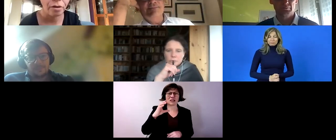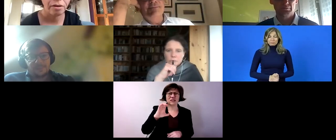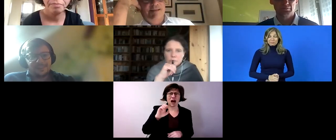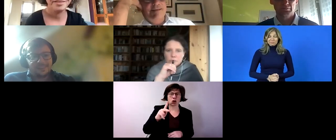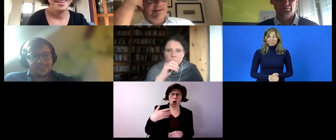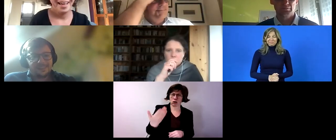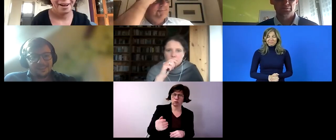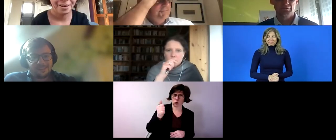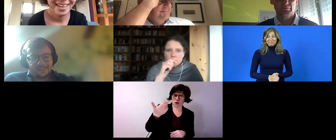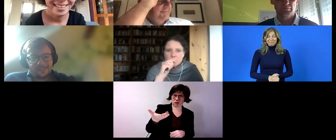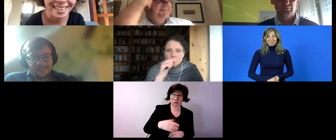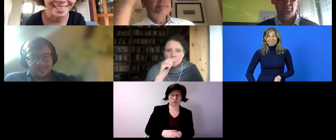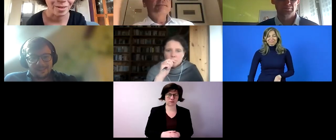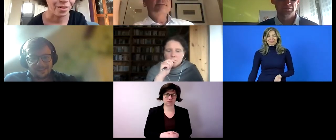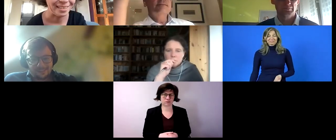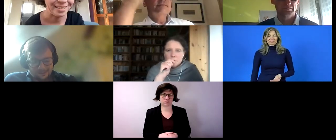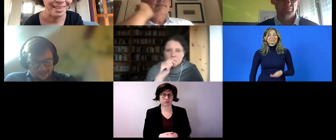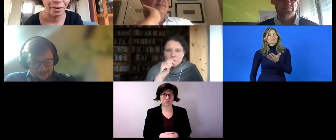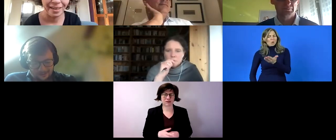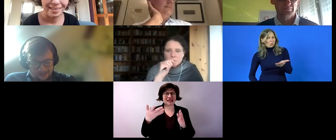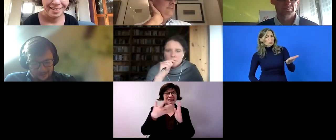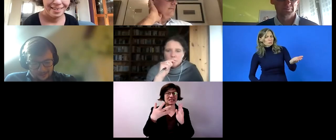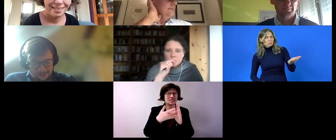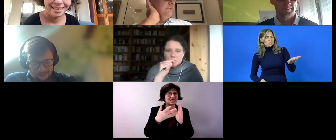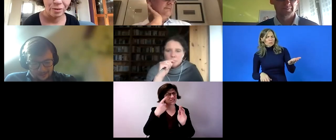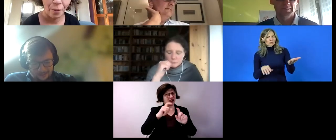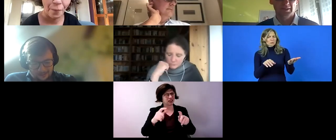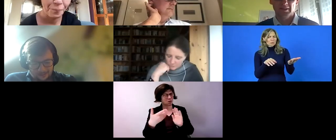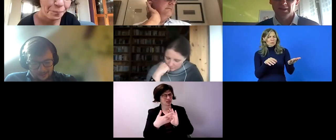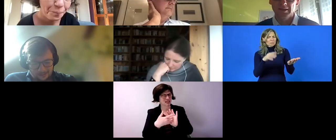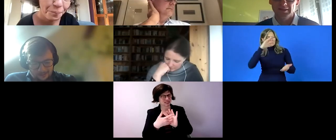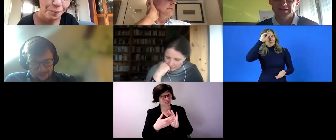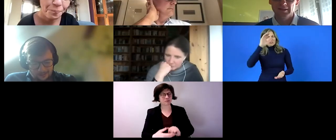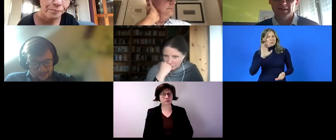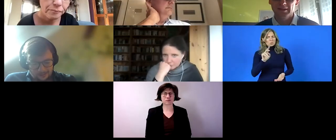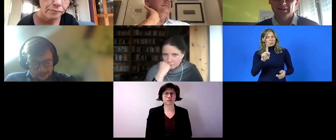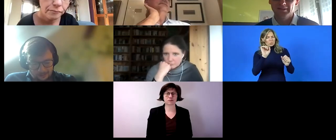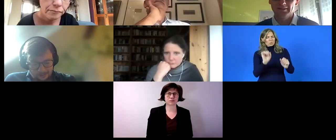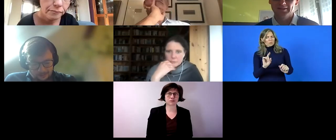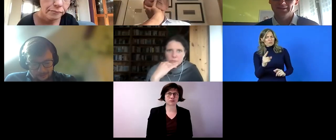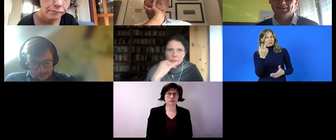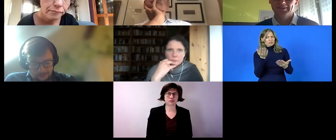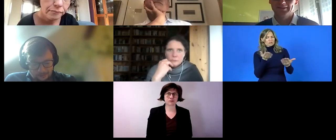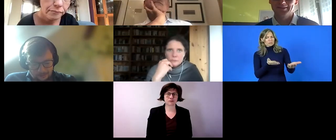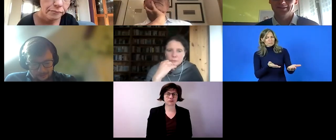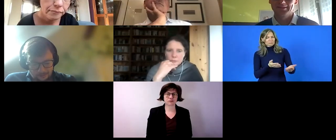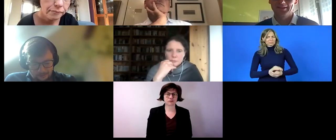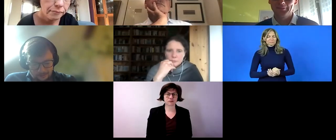no i think mr cock should go first okay so testing